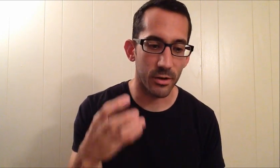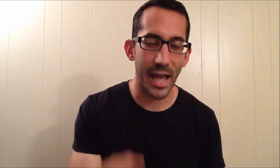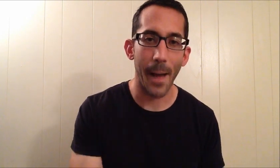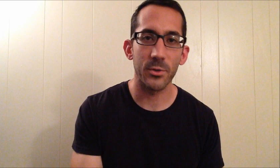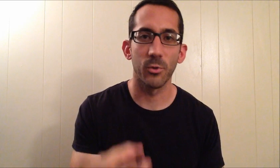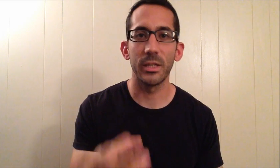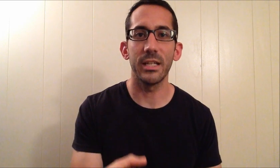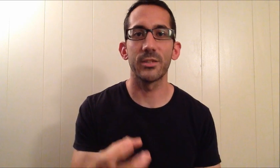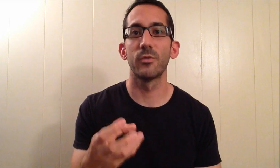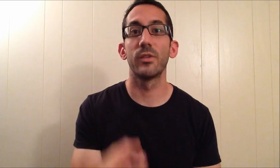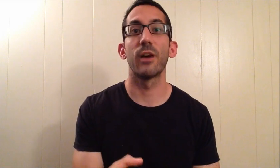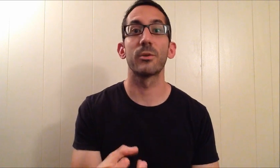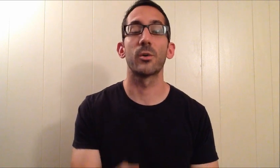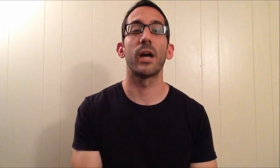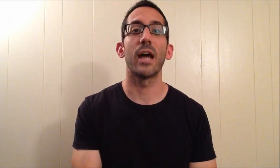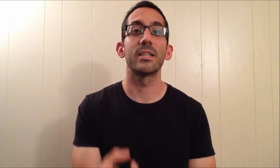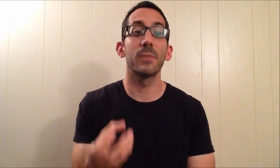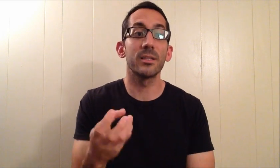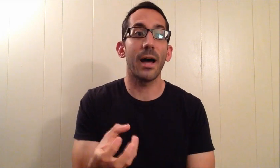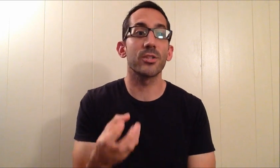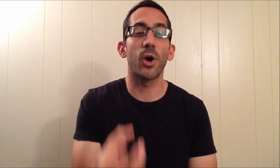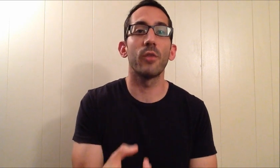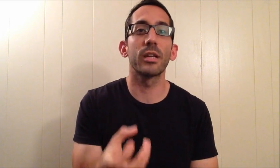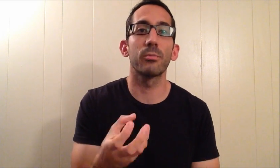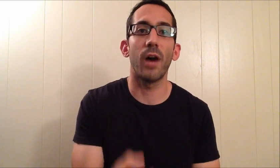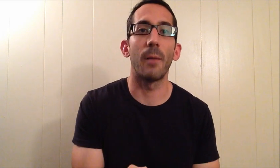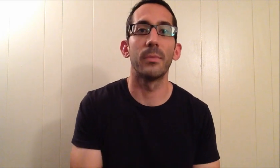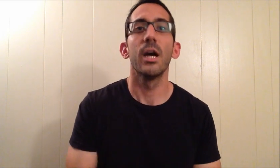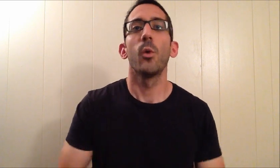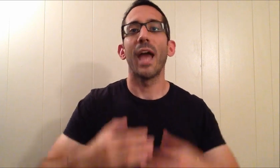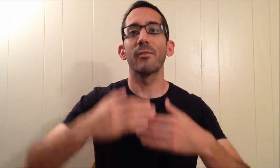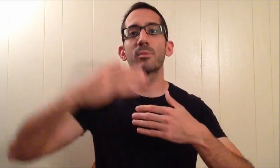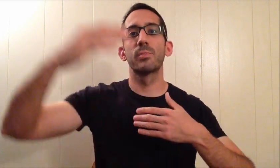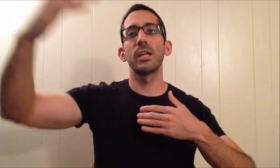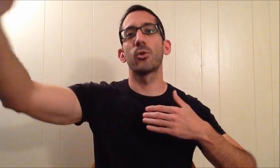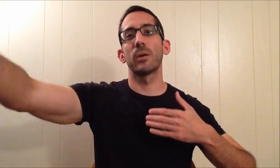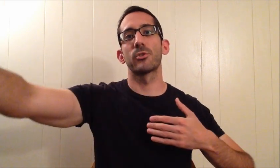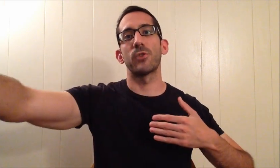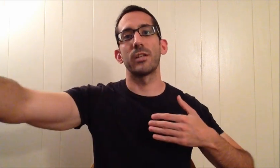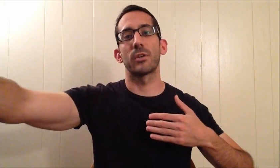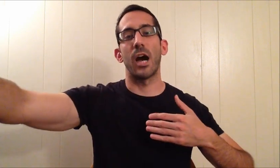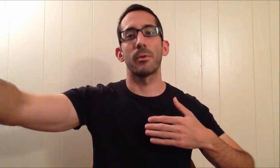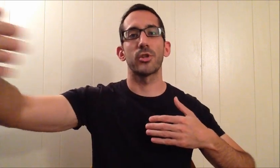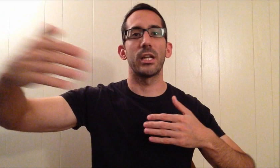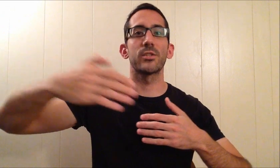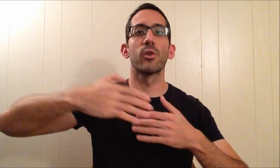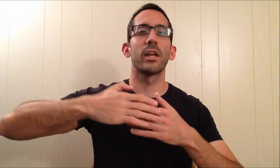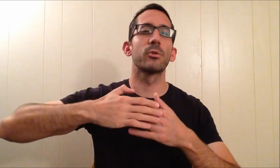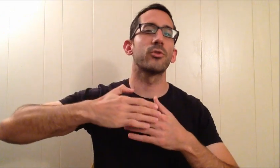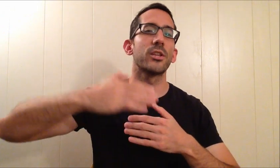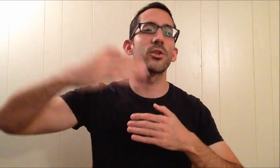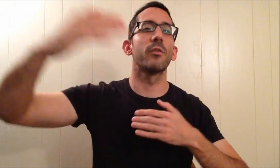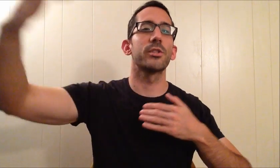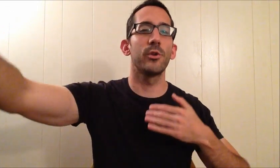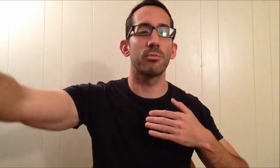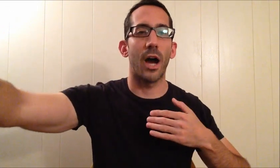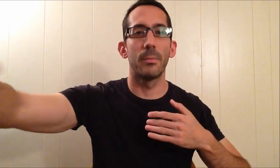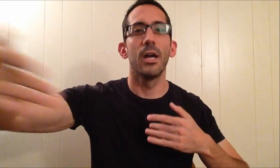there are gaps, where we need to figure out what's going on, it's about solving a problem. We have this big goal that we're trying to accomplish and it's sort of like we're trying to solve this huge problem.